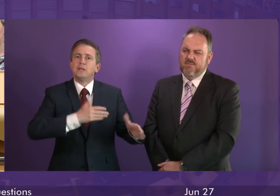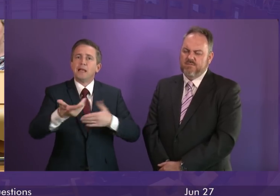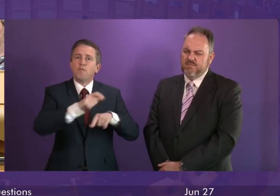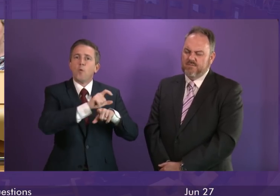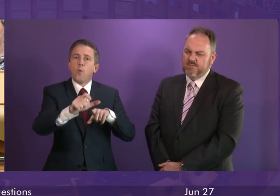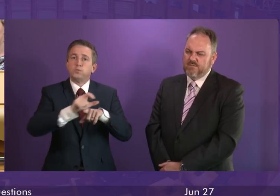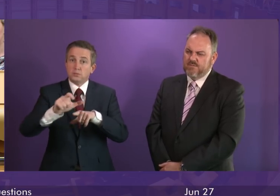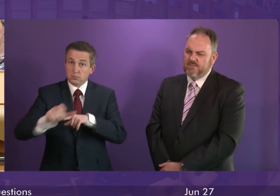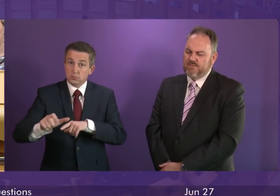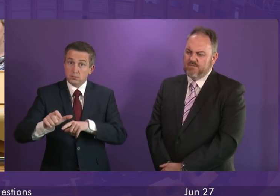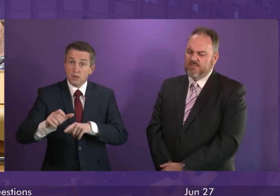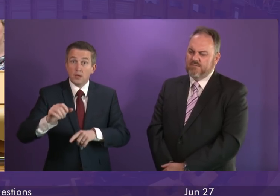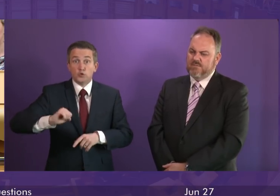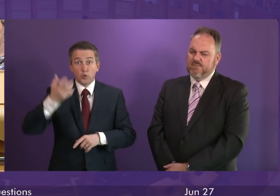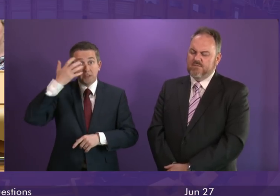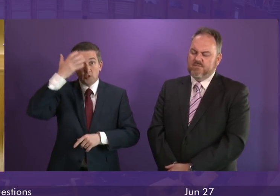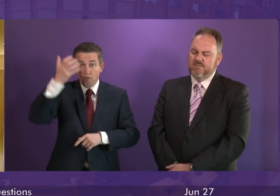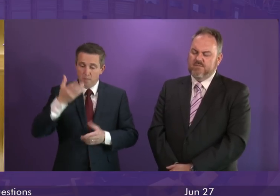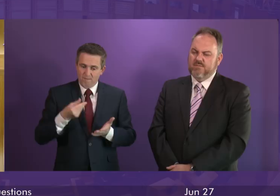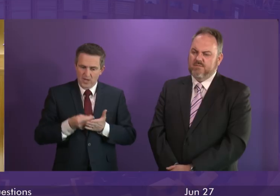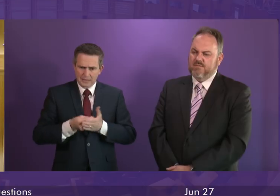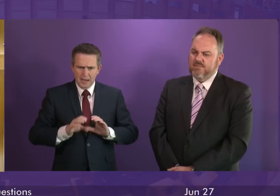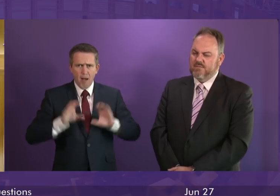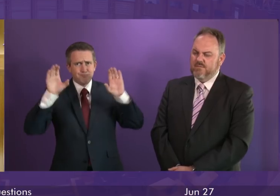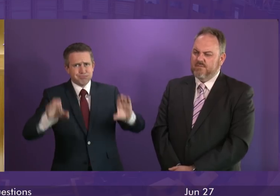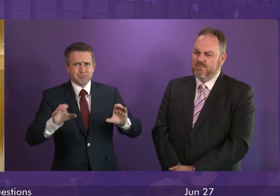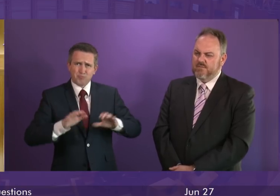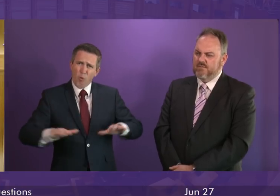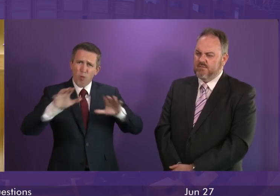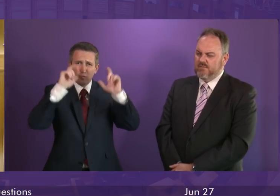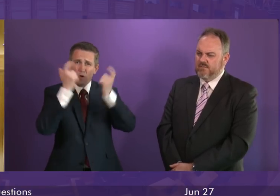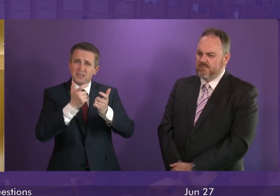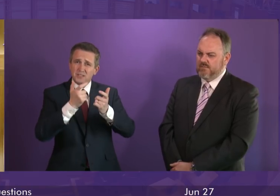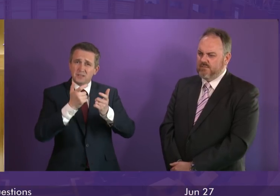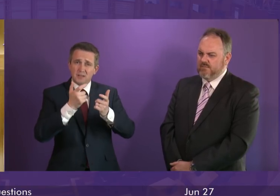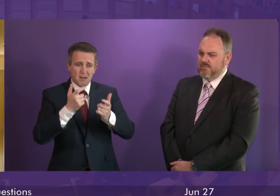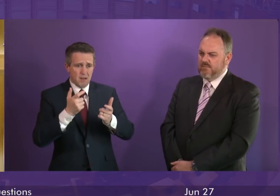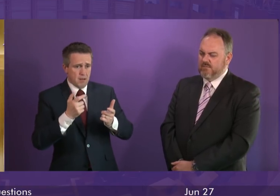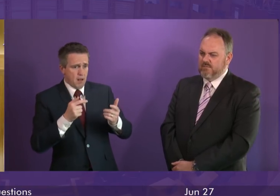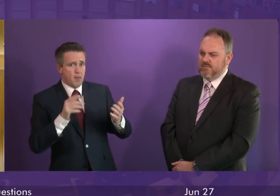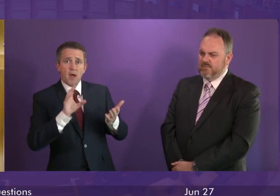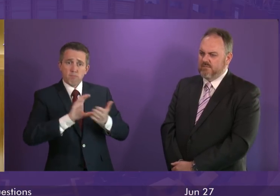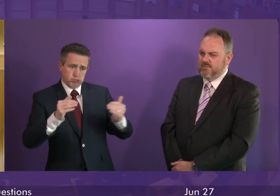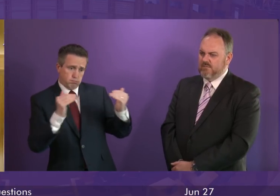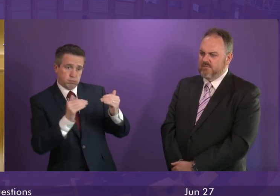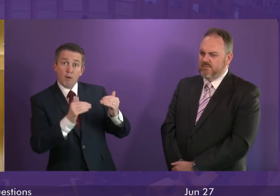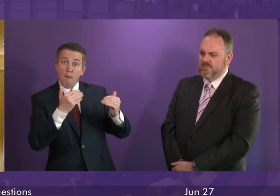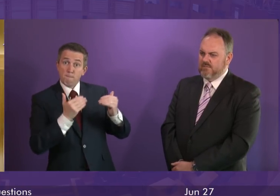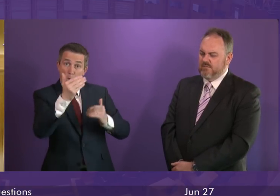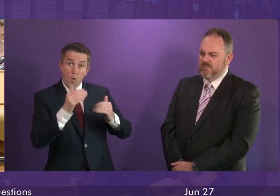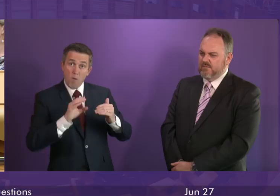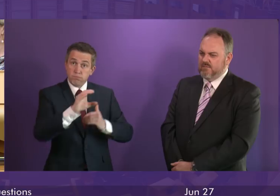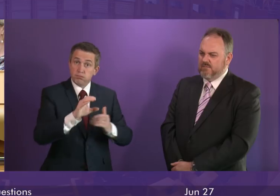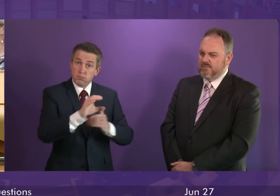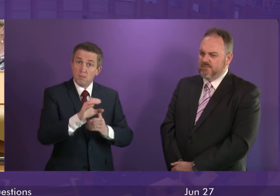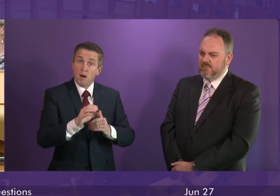invest heavily in our colleges. We have met and, in fact, exceeded the commitment we made in terms of student numbers